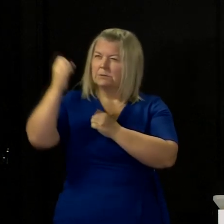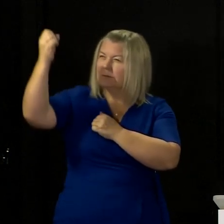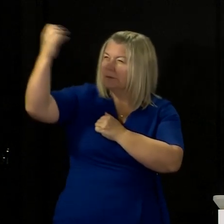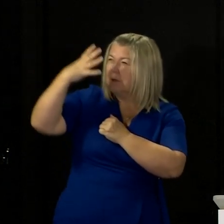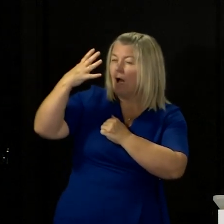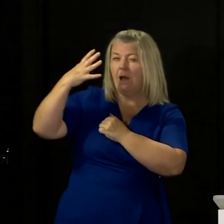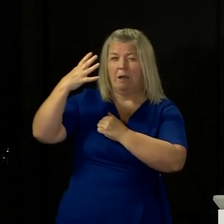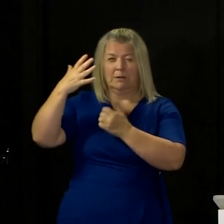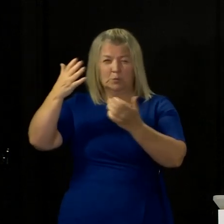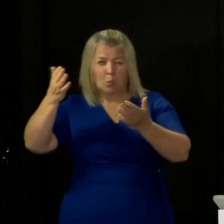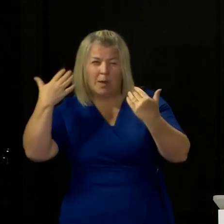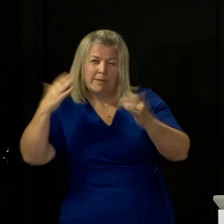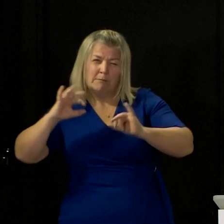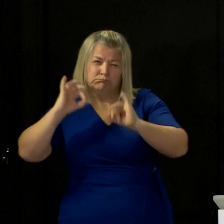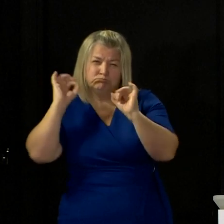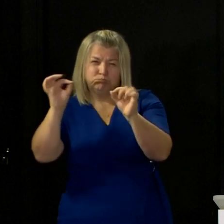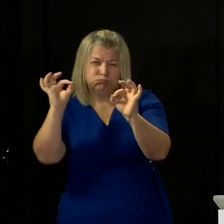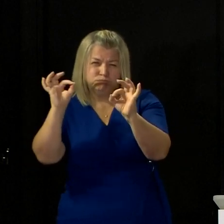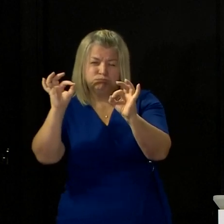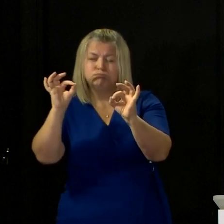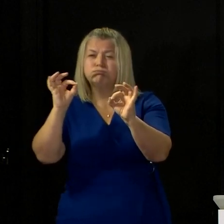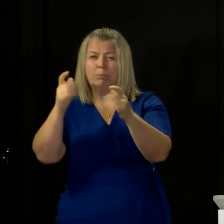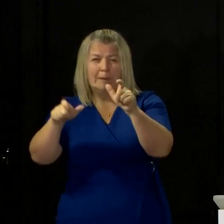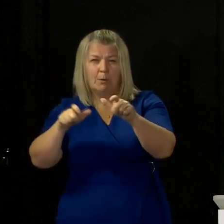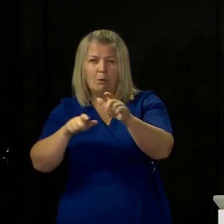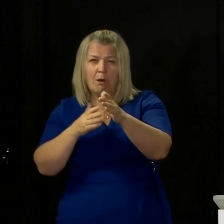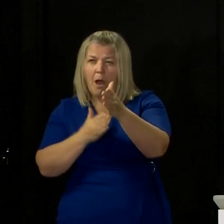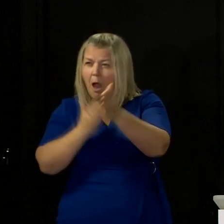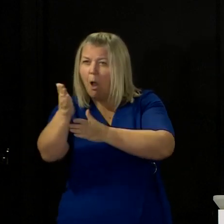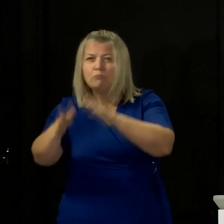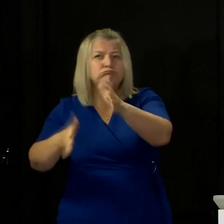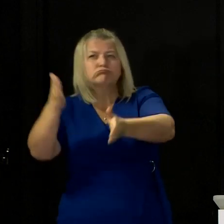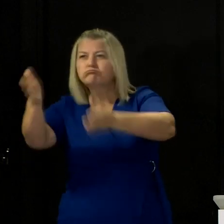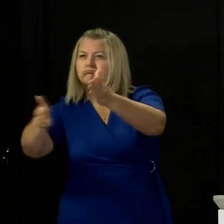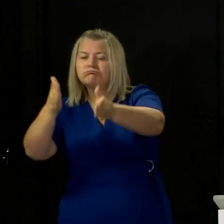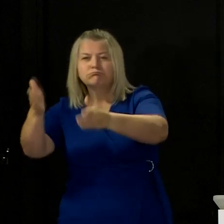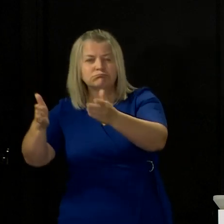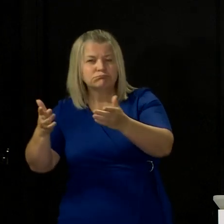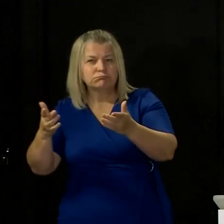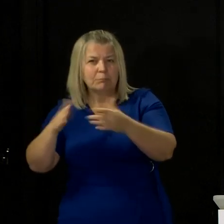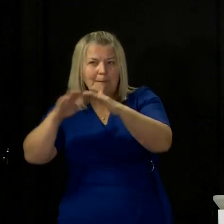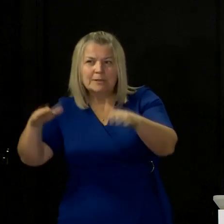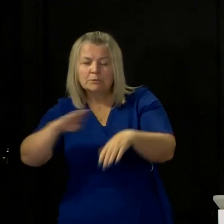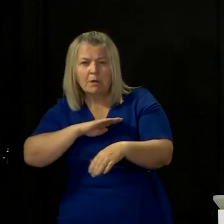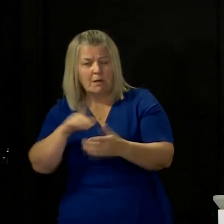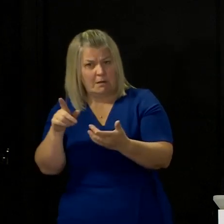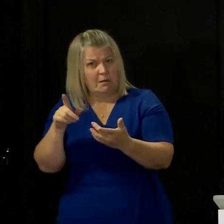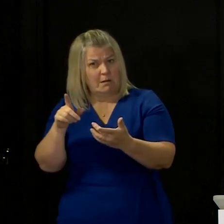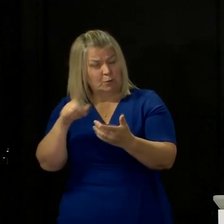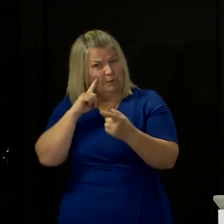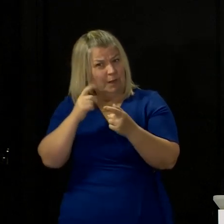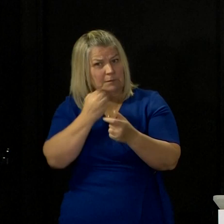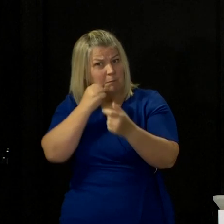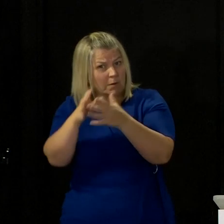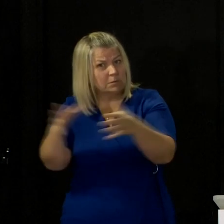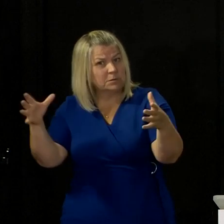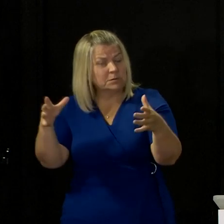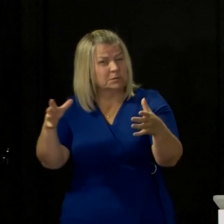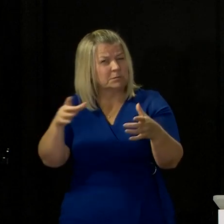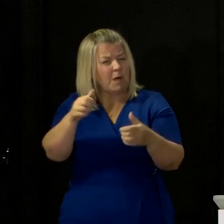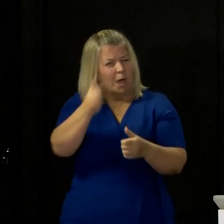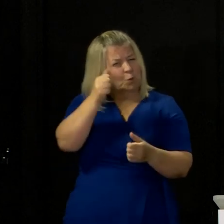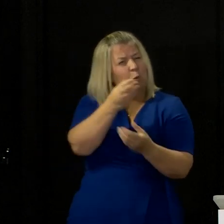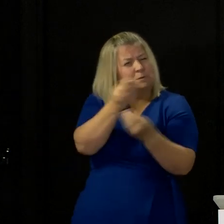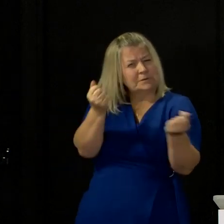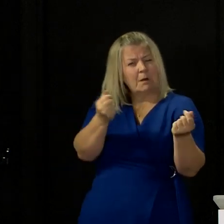in your part about the situation over the border in the north-west of England where there's suggestions the R-number maybe back up around the one